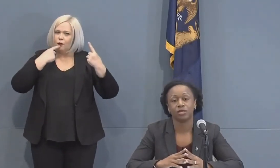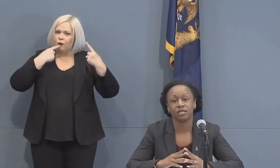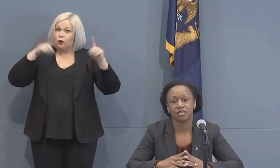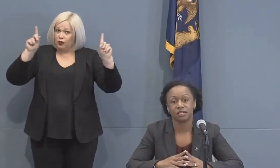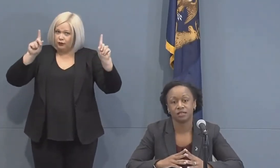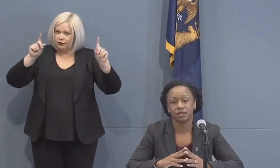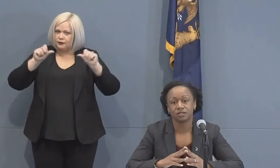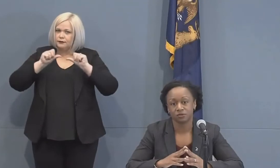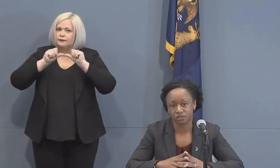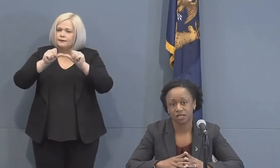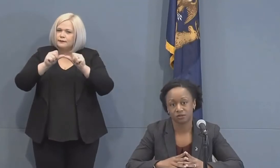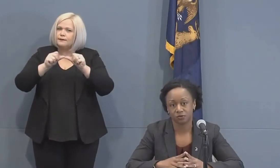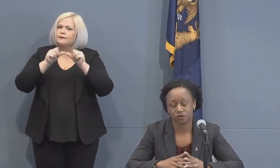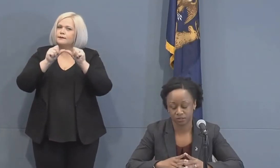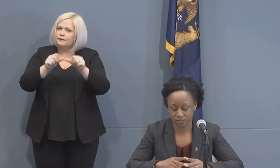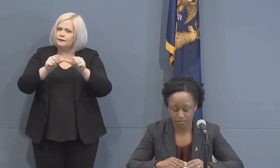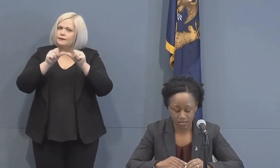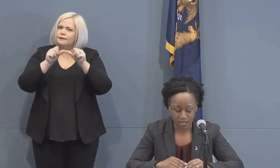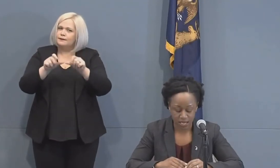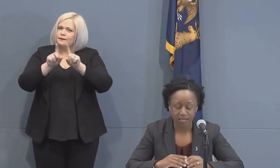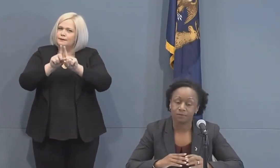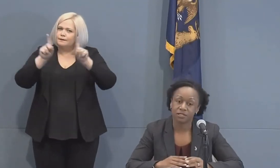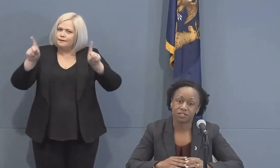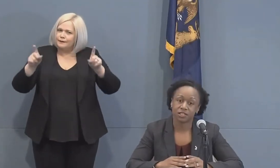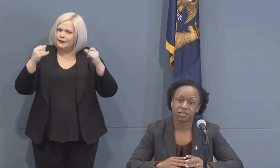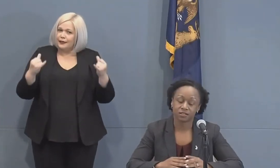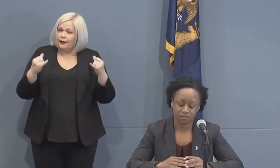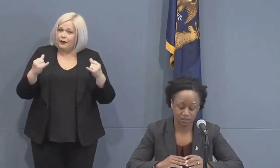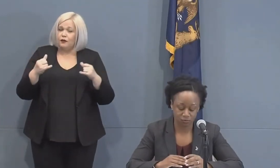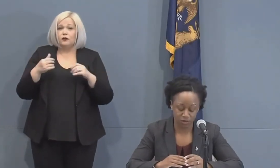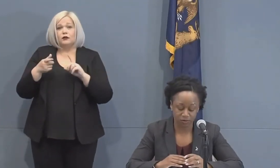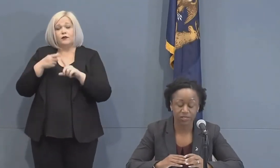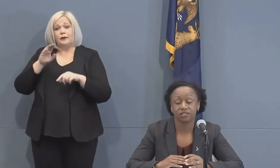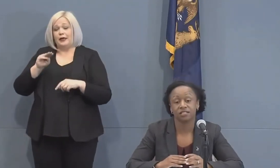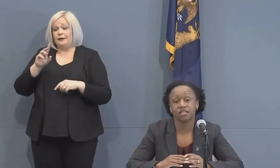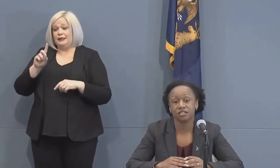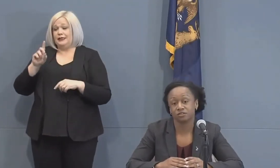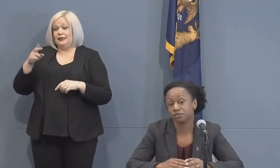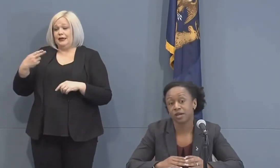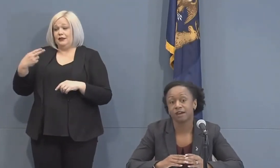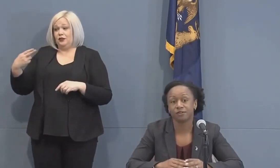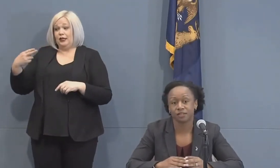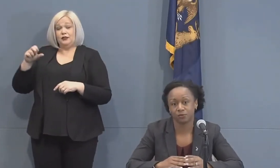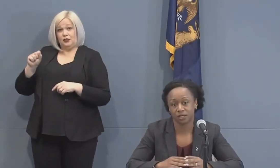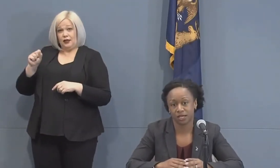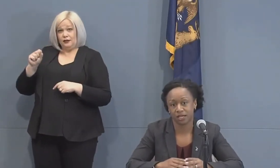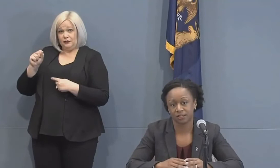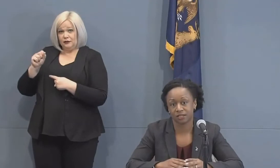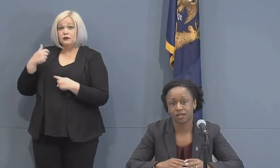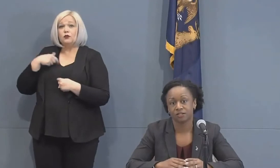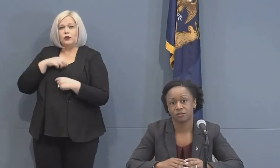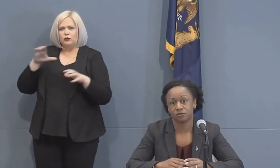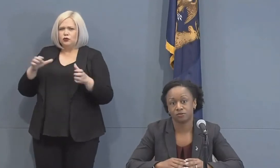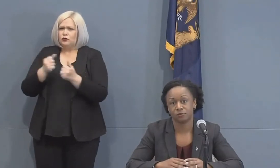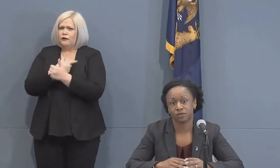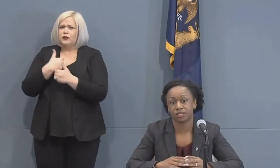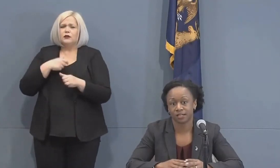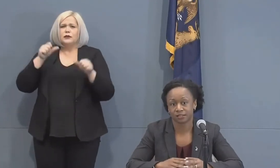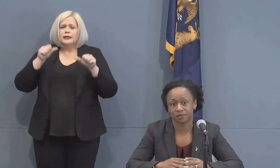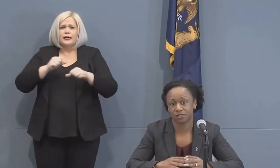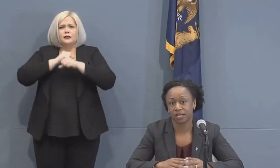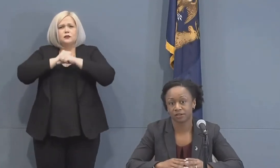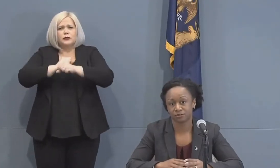and we need to stay the course. At MDHHS we are going to continue to do everything we can to